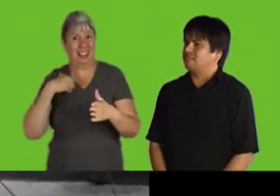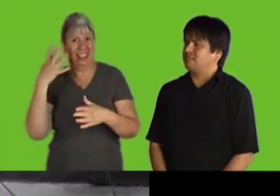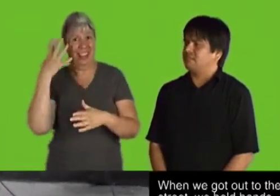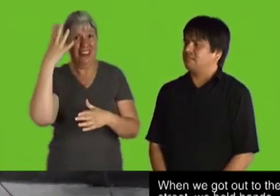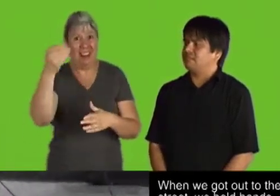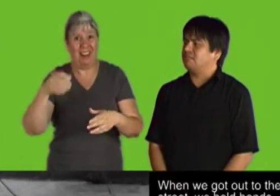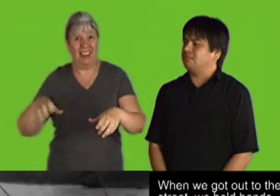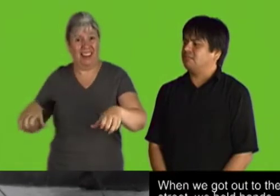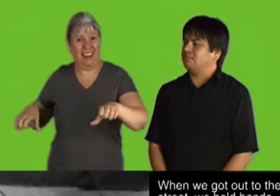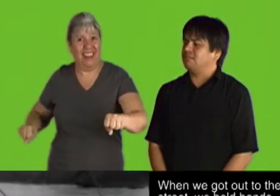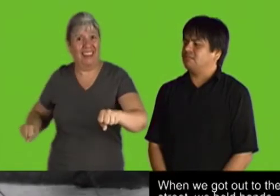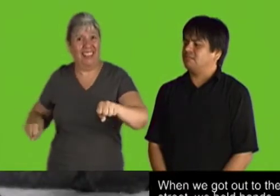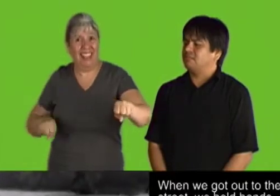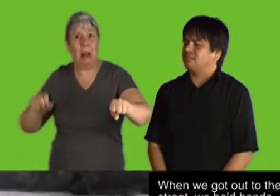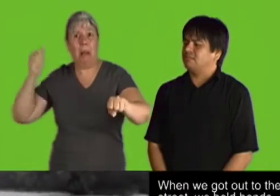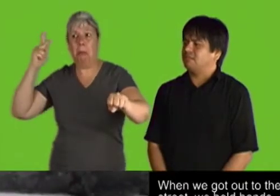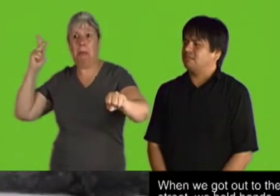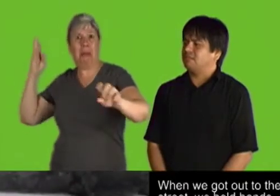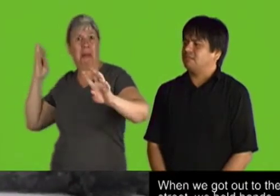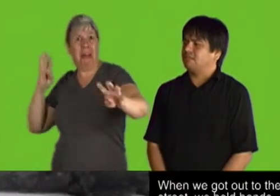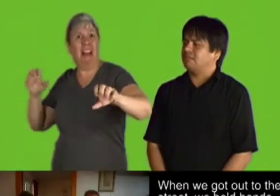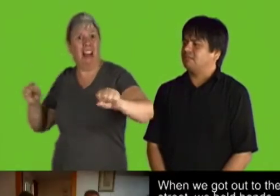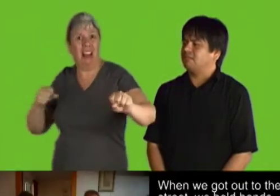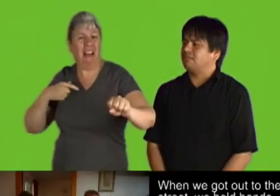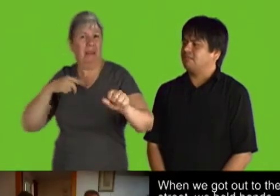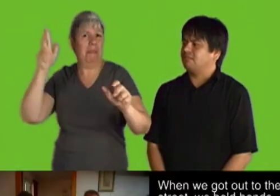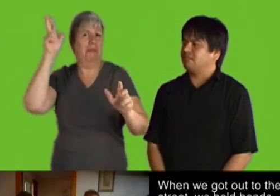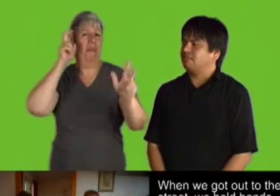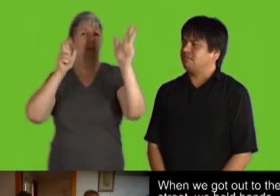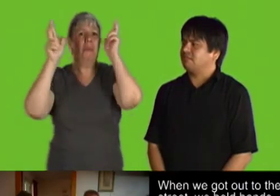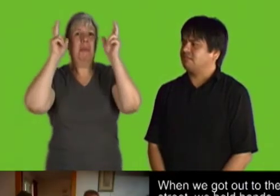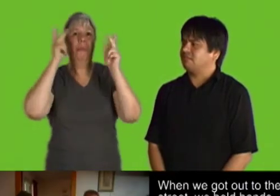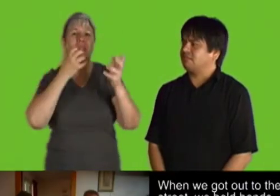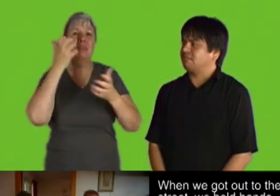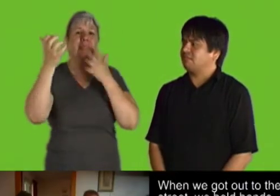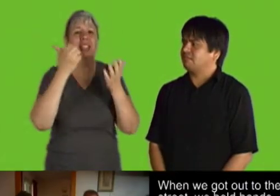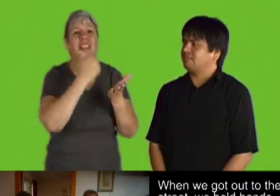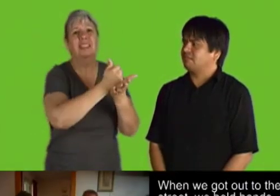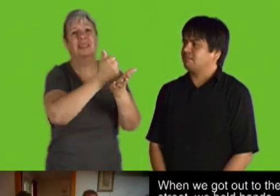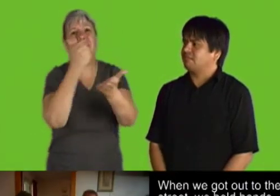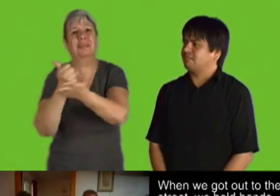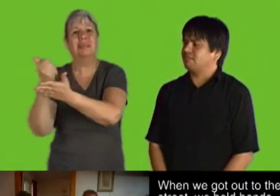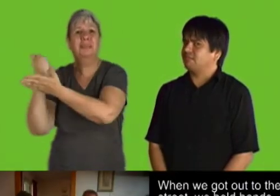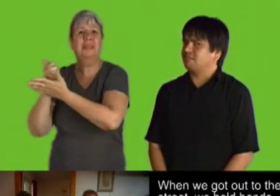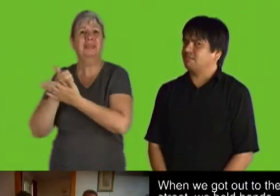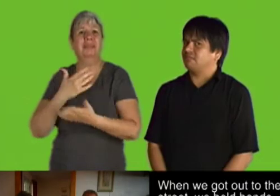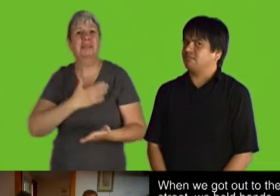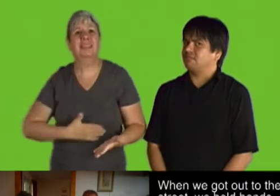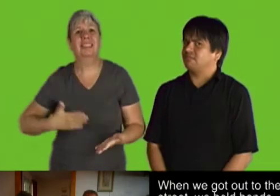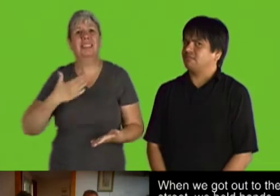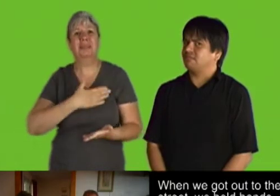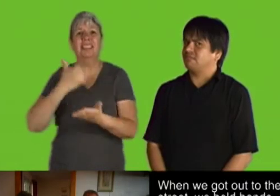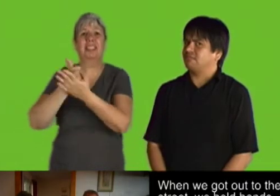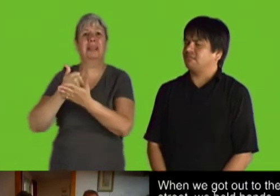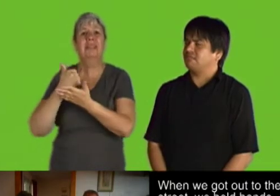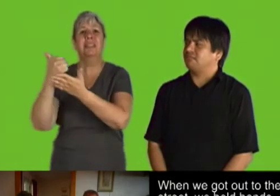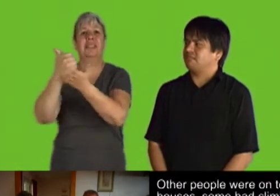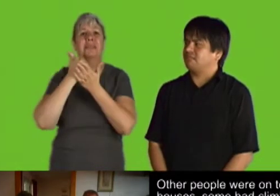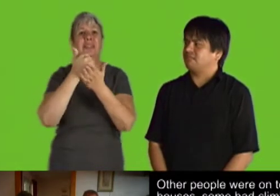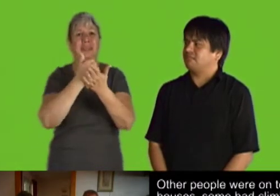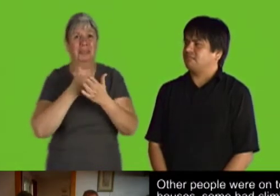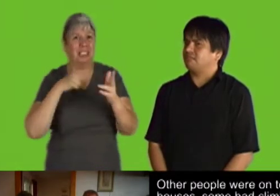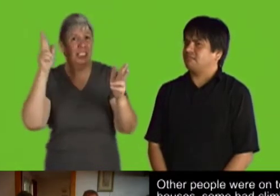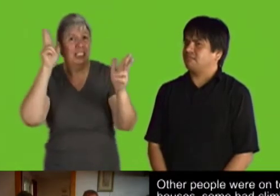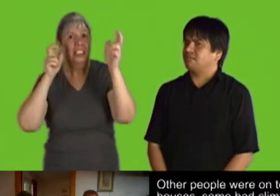When we got out to the street, we held hands, one behind the other. And we heard people screaming, help, help, please help me.